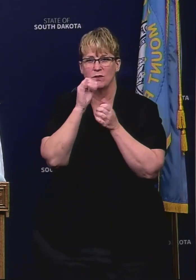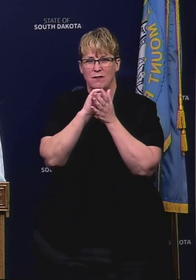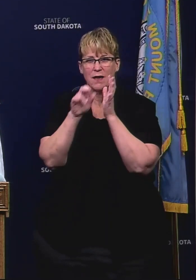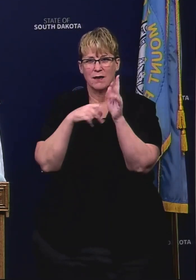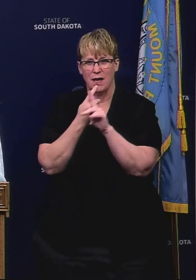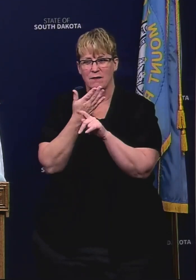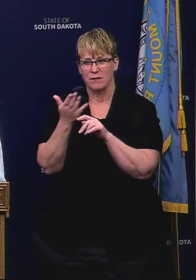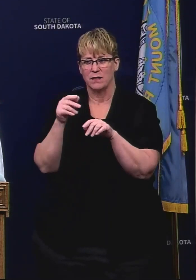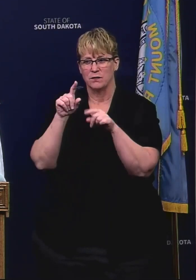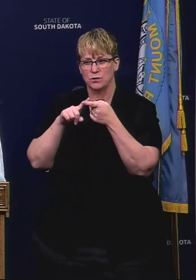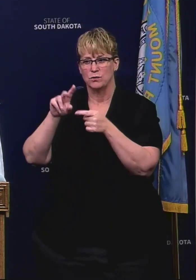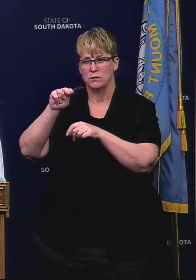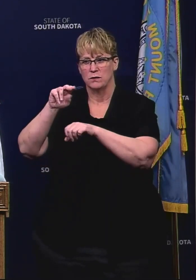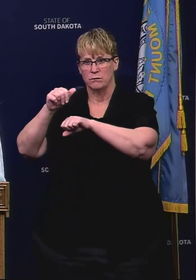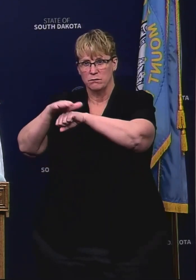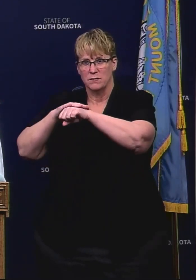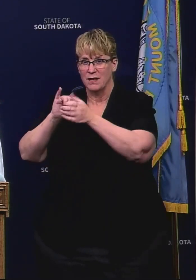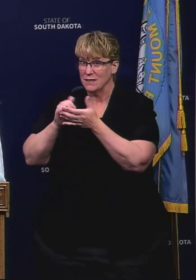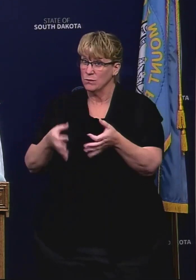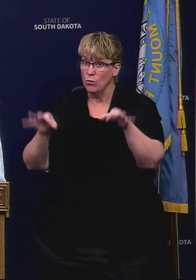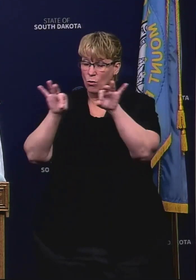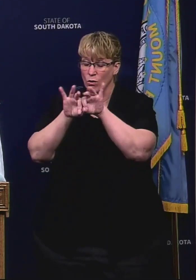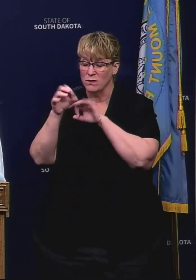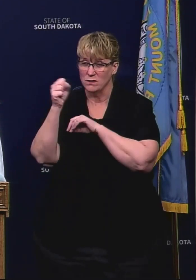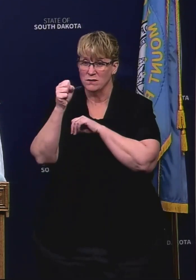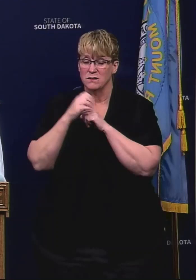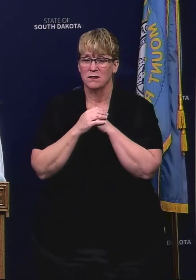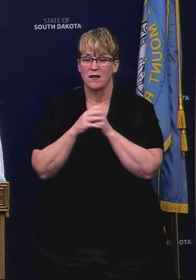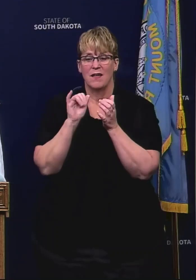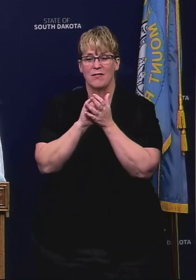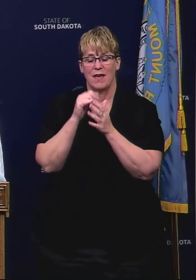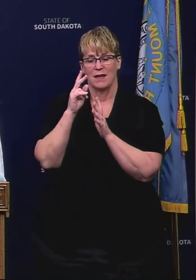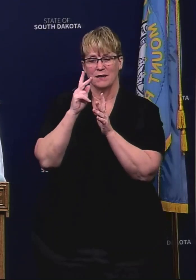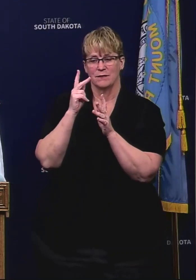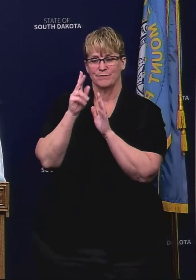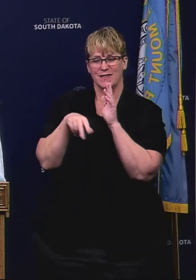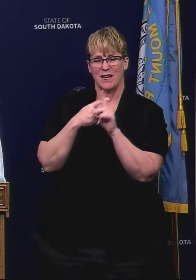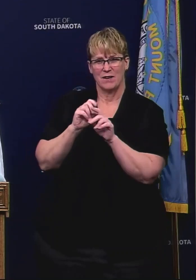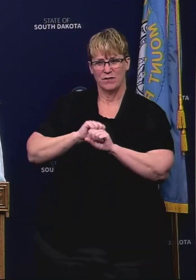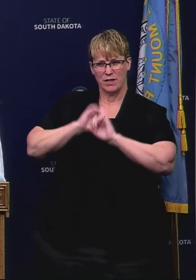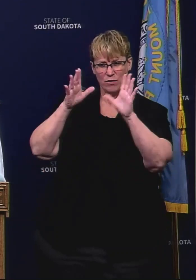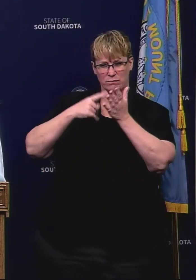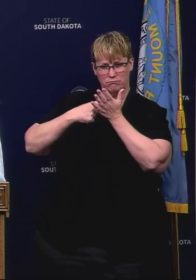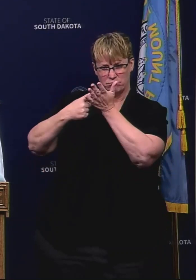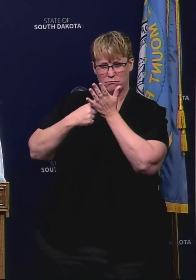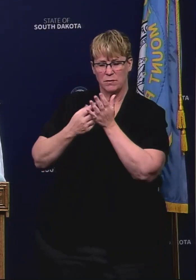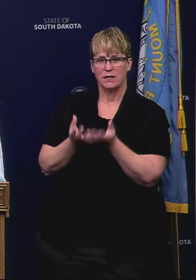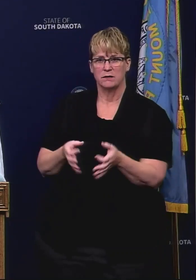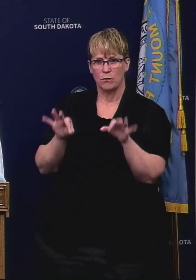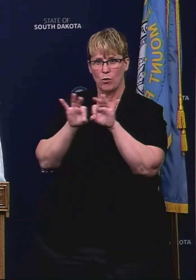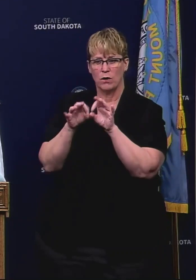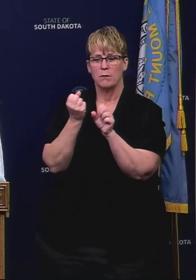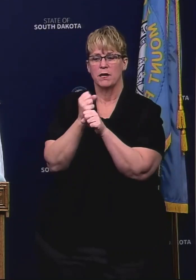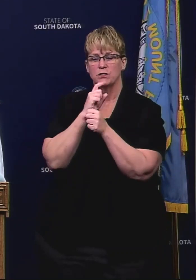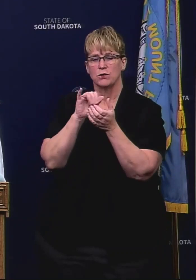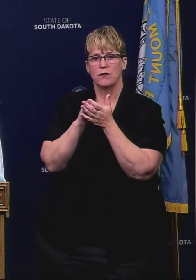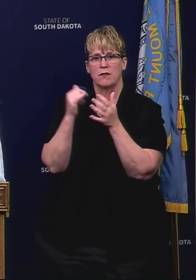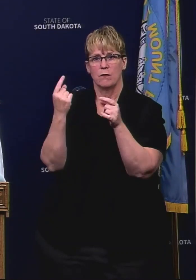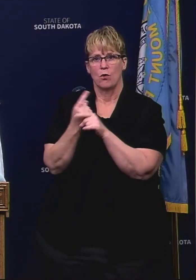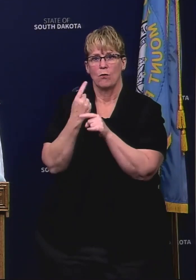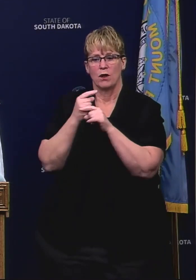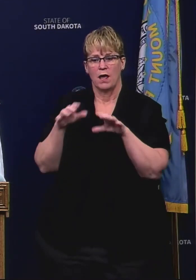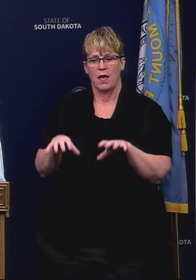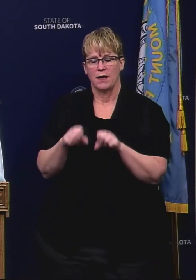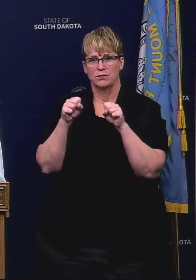kind of things are important and so that's this type of clarity will be important to make sure that the appropriate action is being